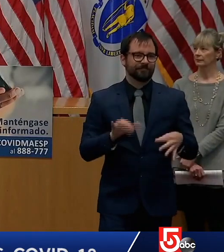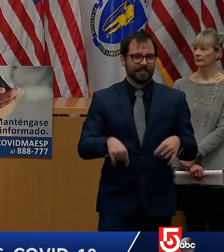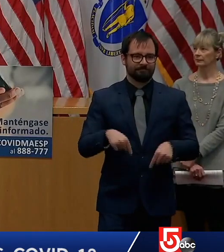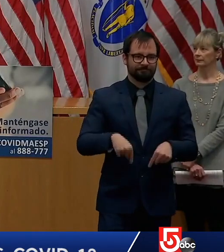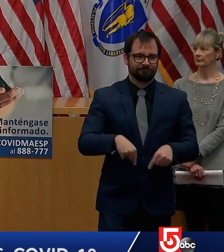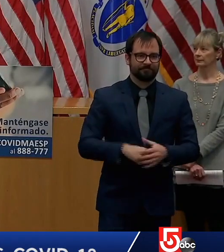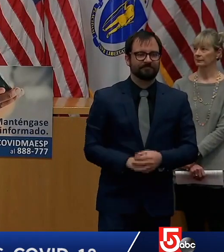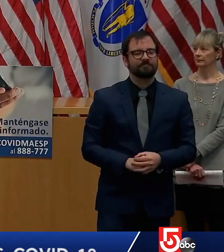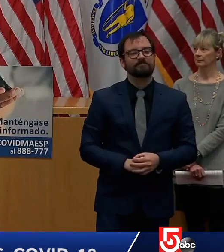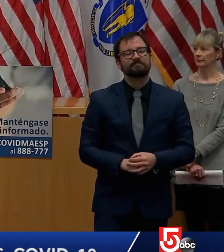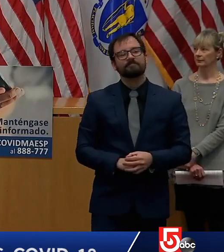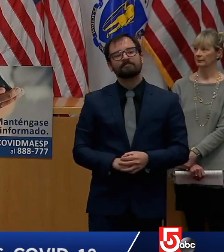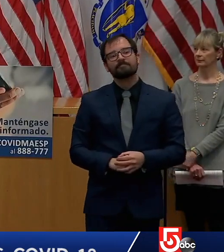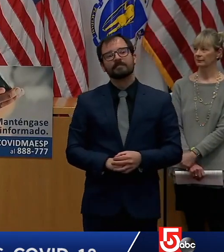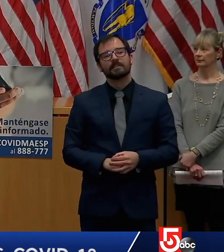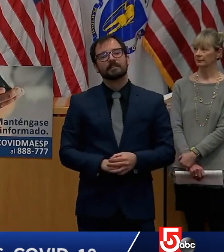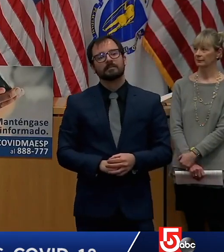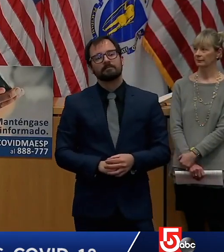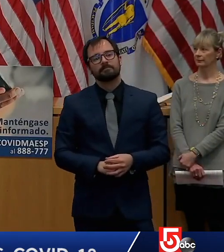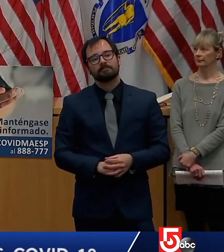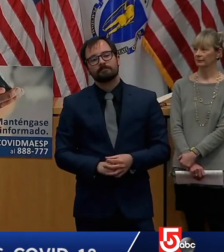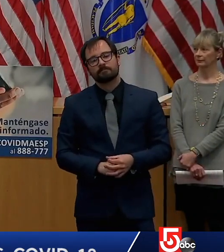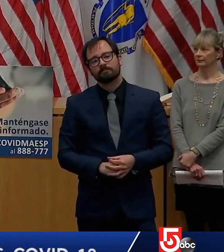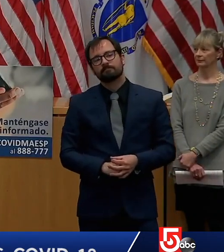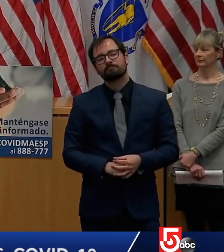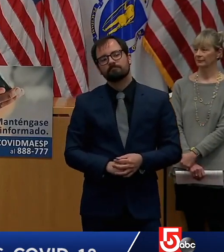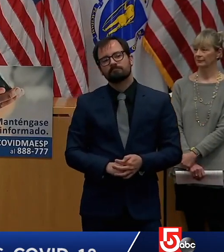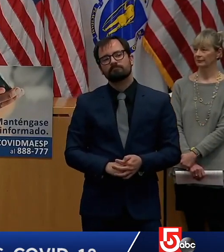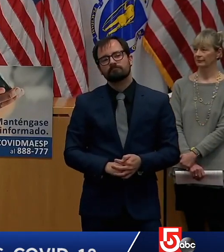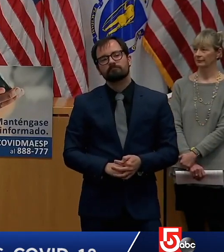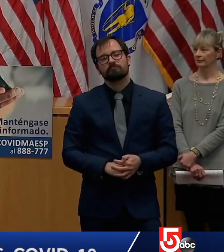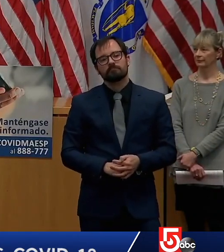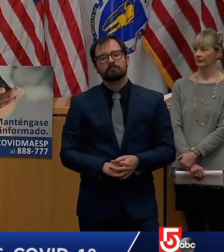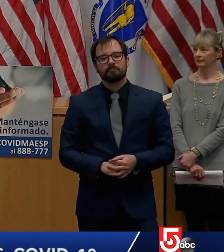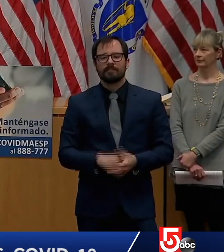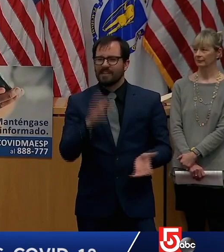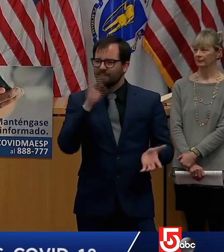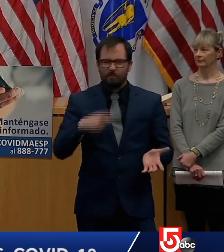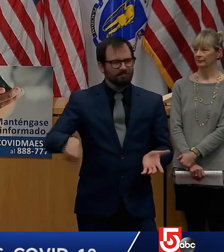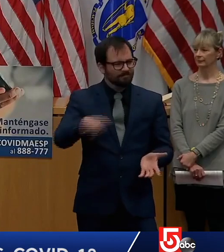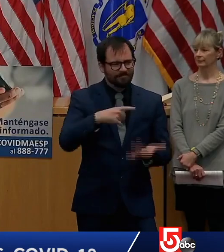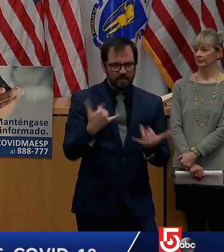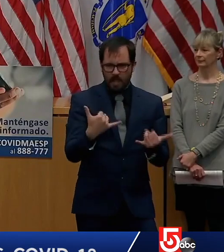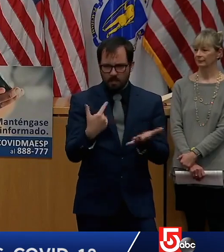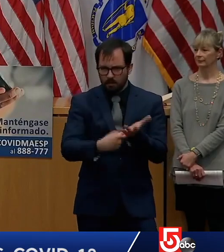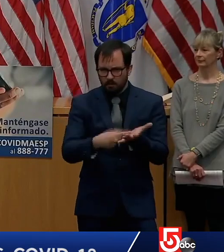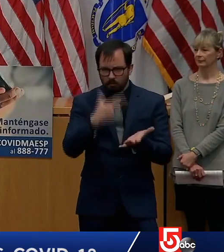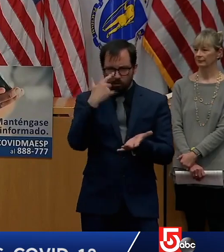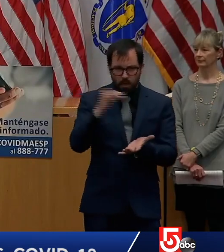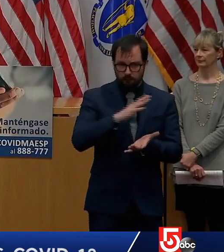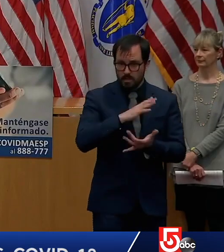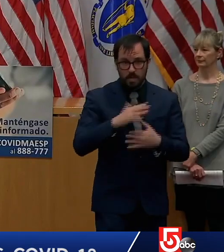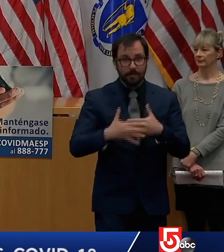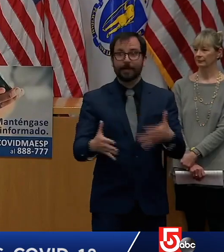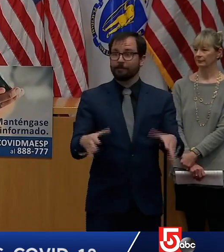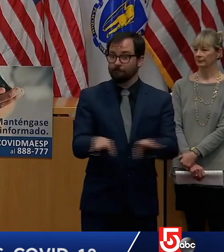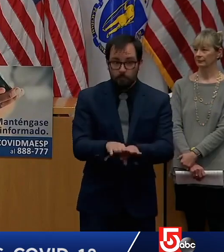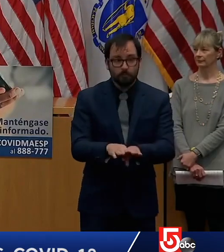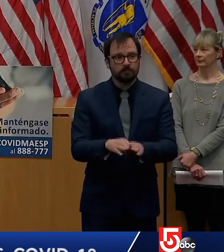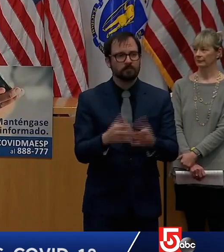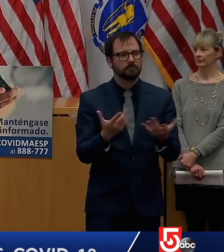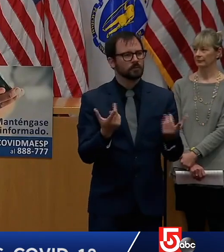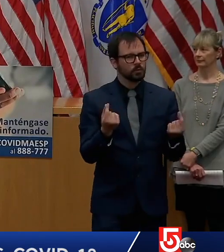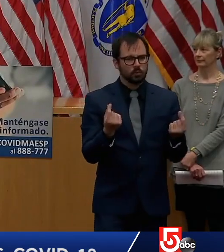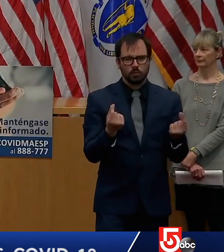to operate schools safely and how to get kids to and from schools safely we believe